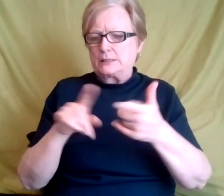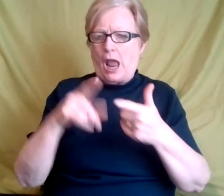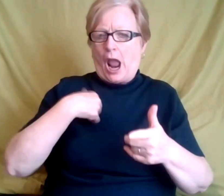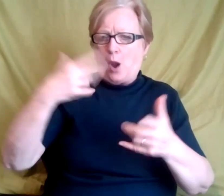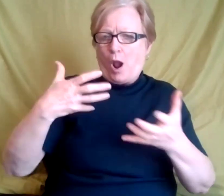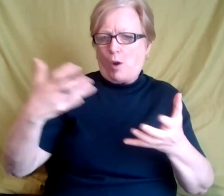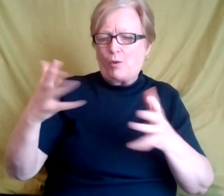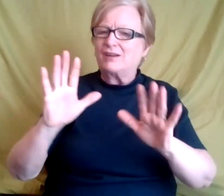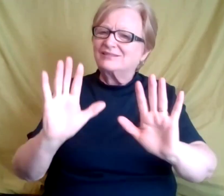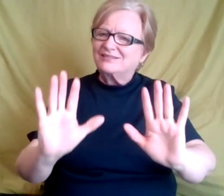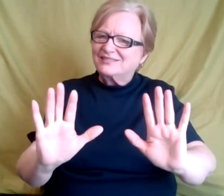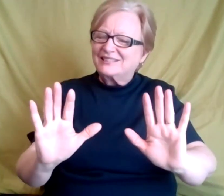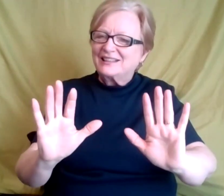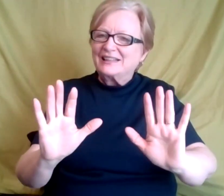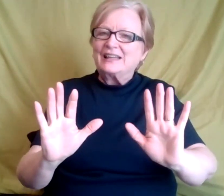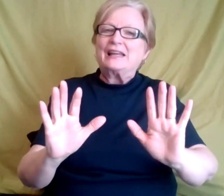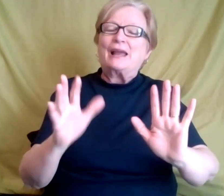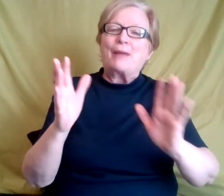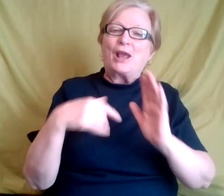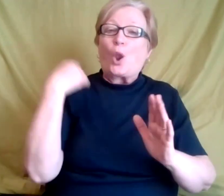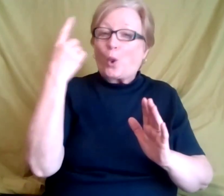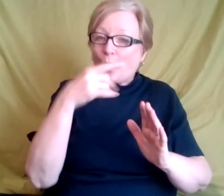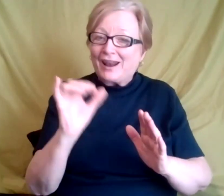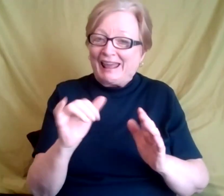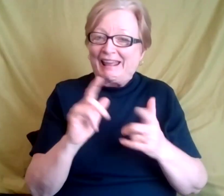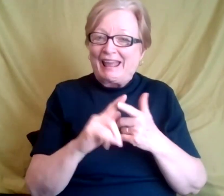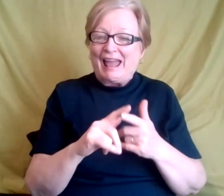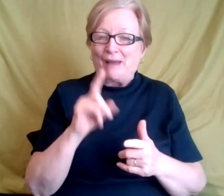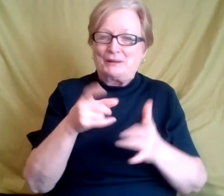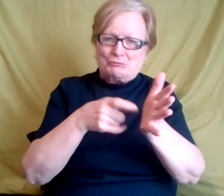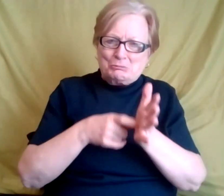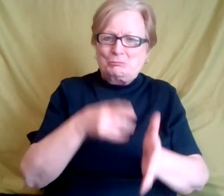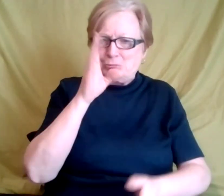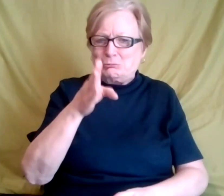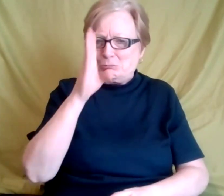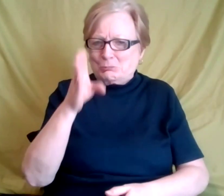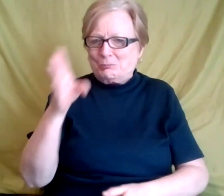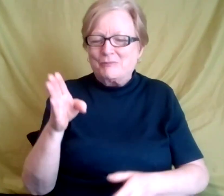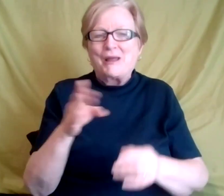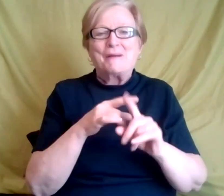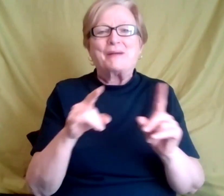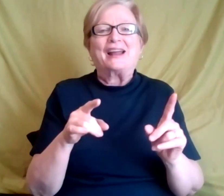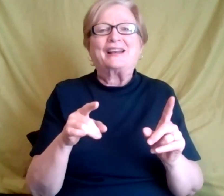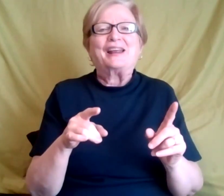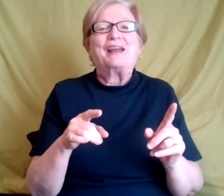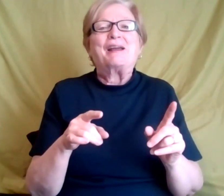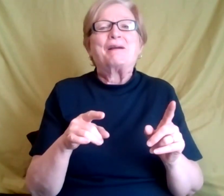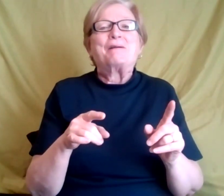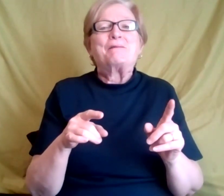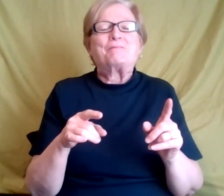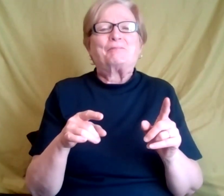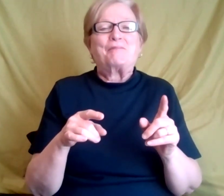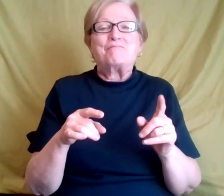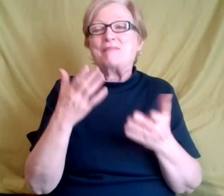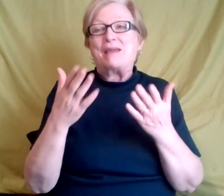may come across that way because maybe you've never saw that side of us before where